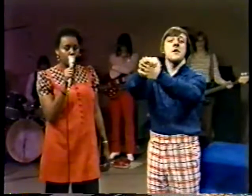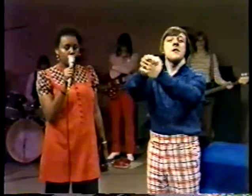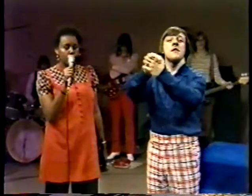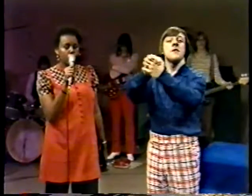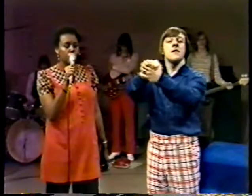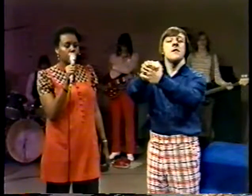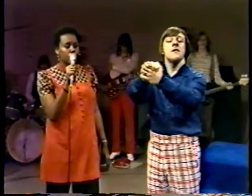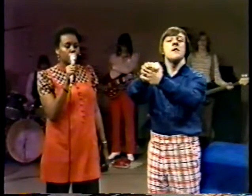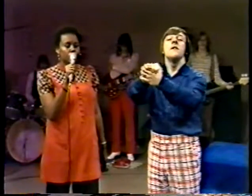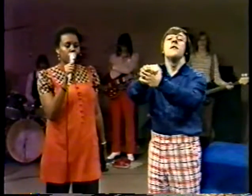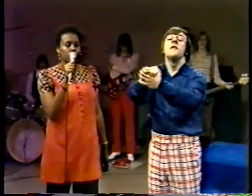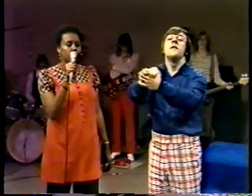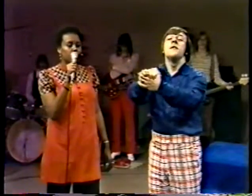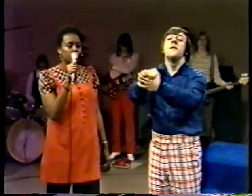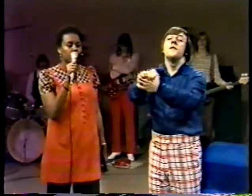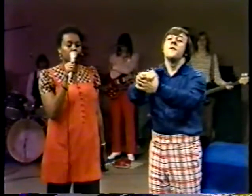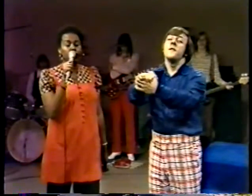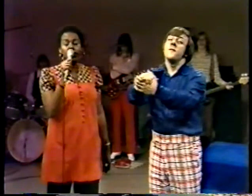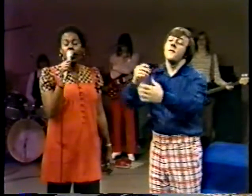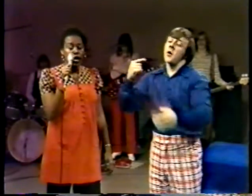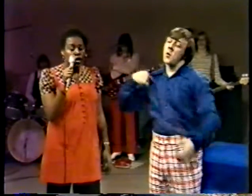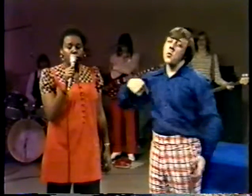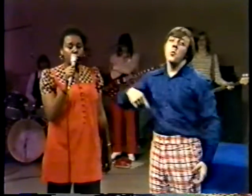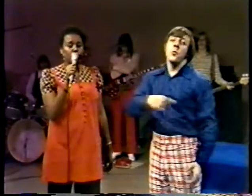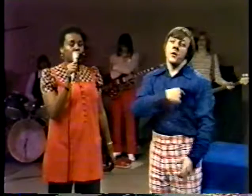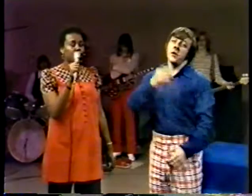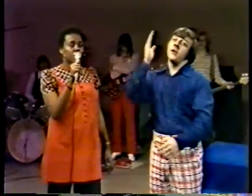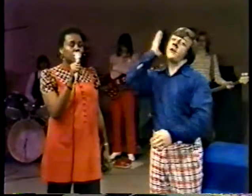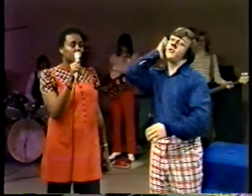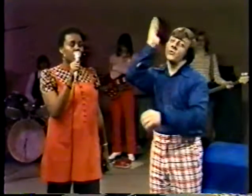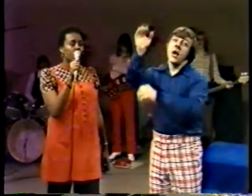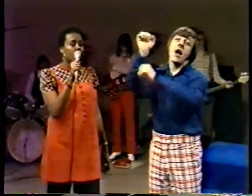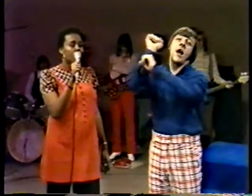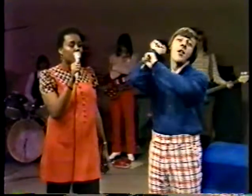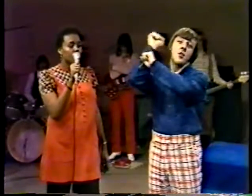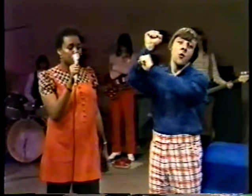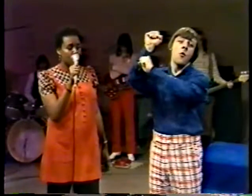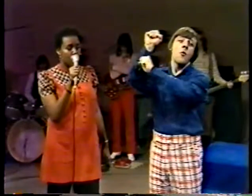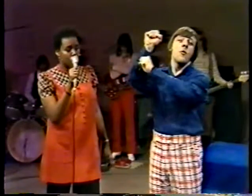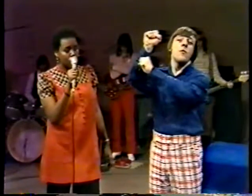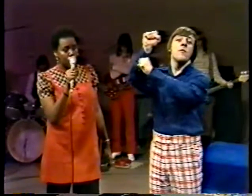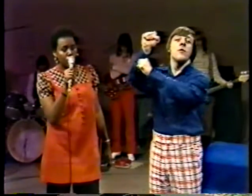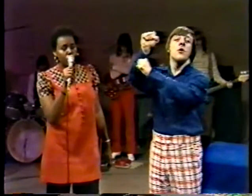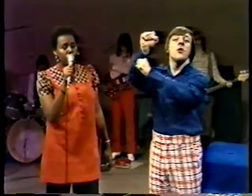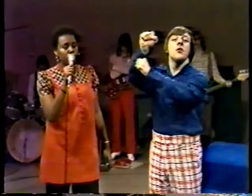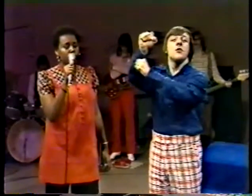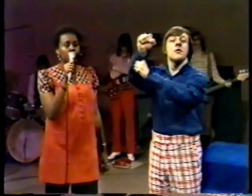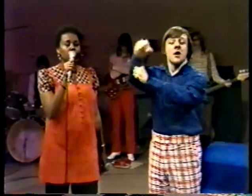we shall overcome